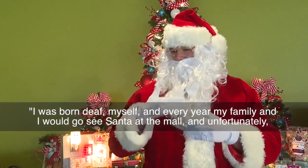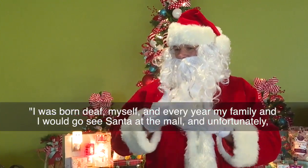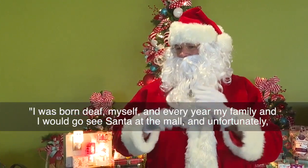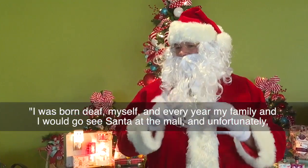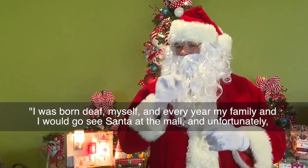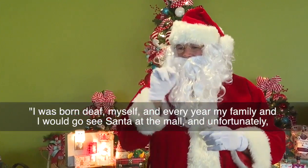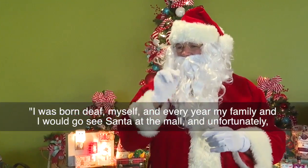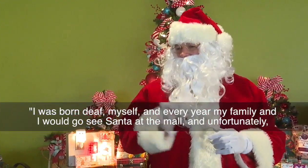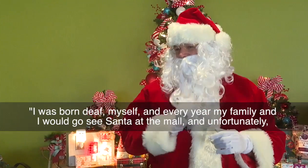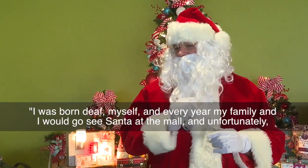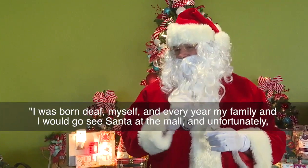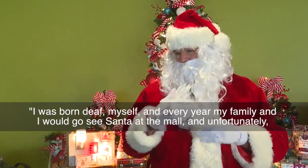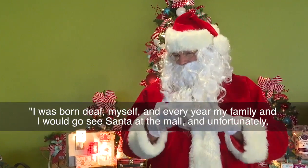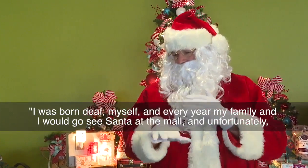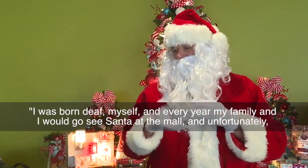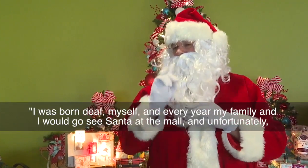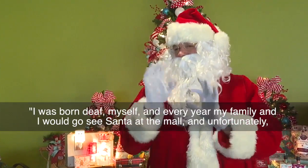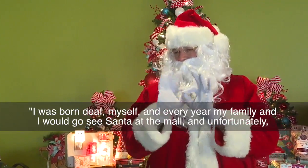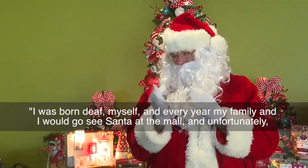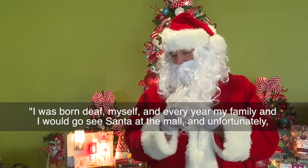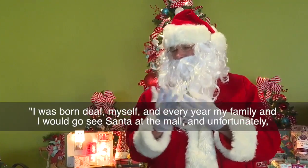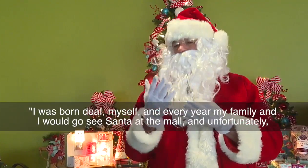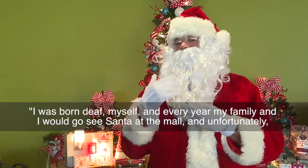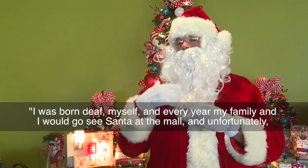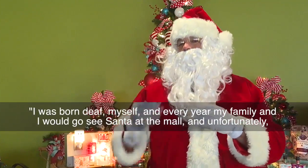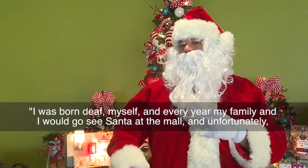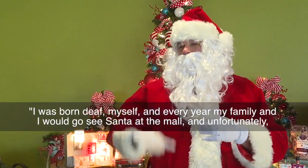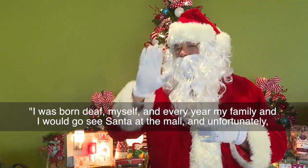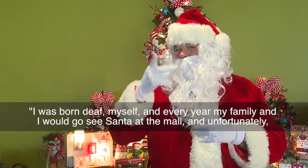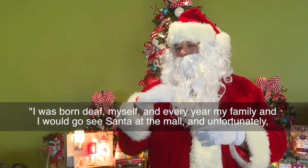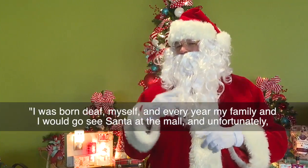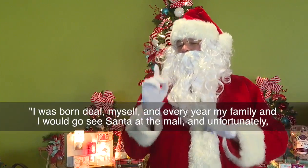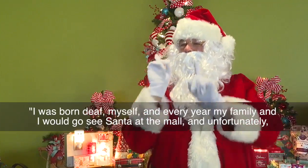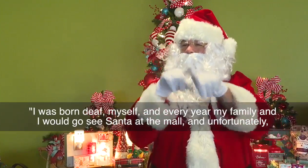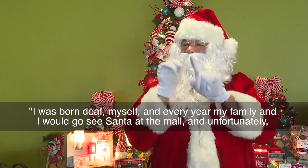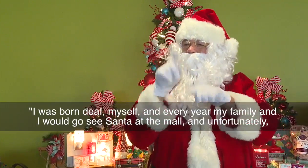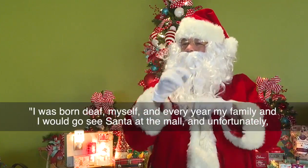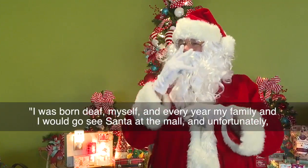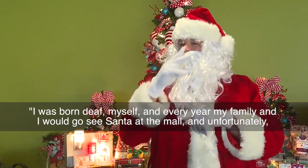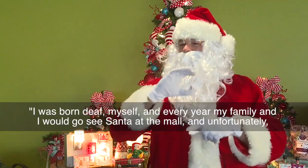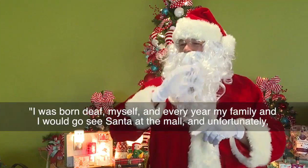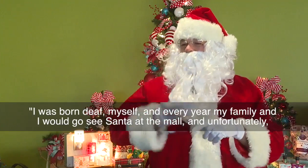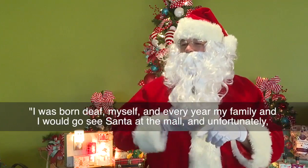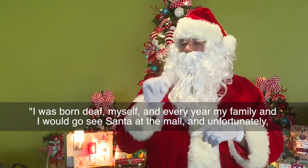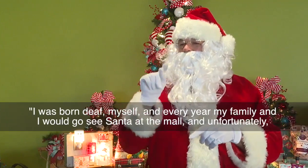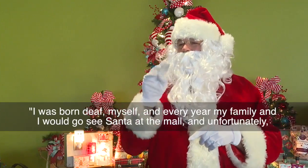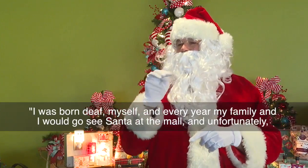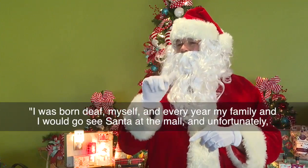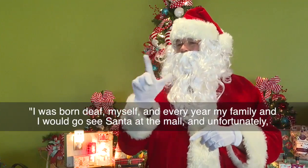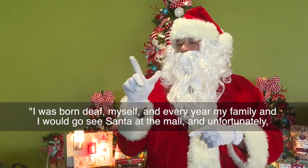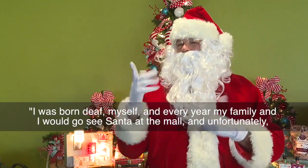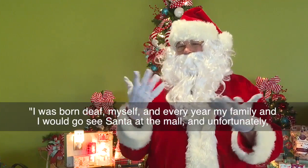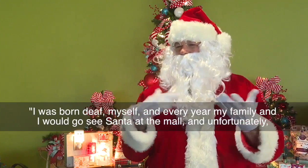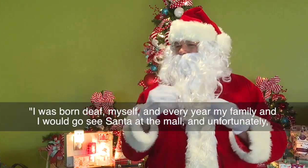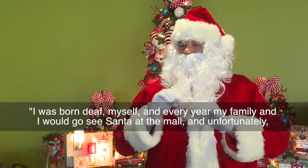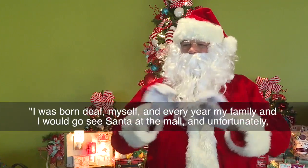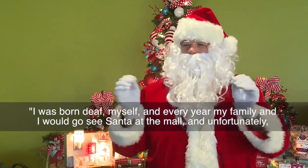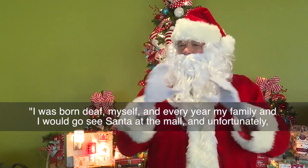I was born deaf myself and every year my family and I would go see Santa at the mall and unfortunately